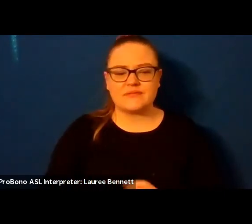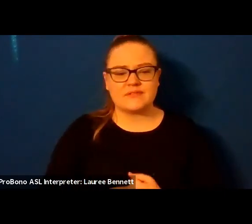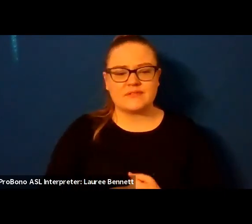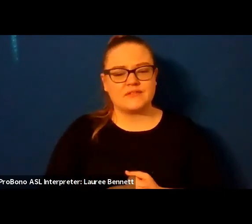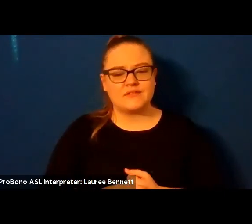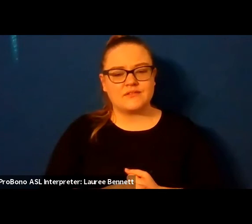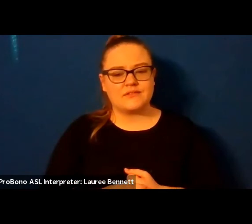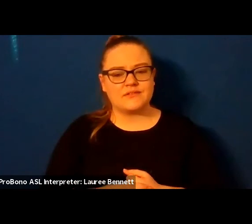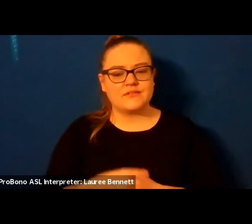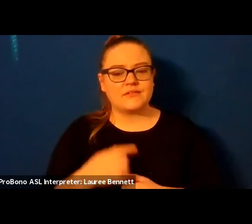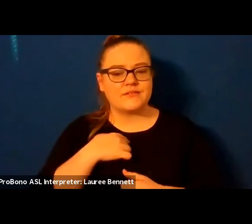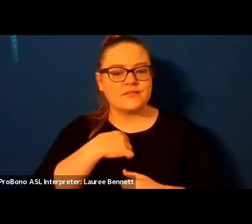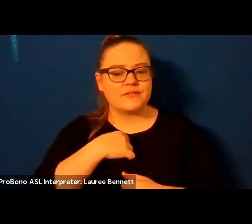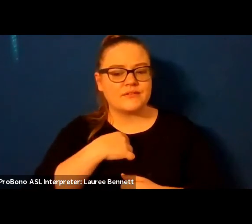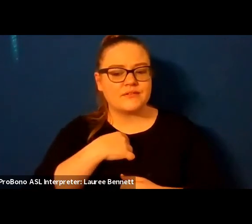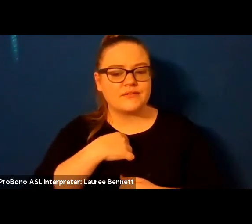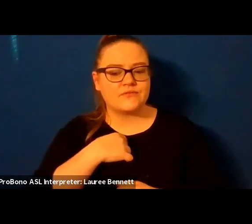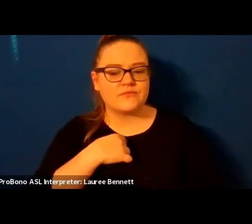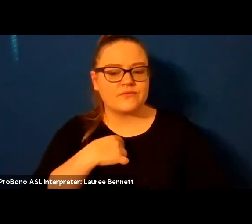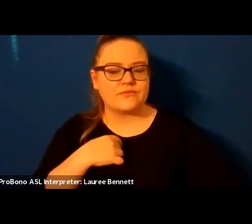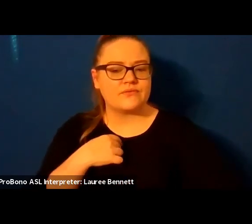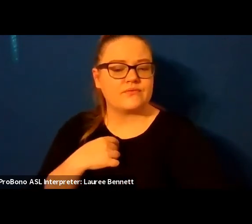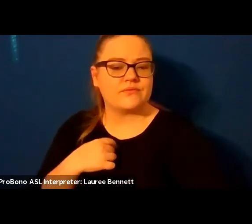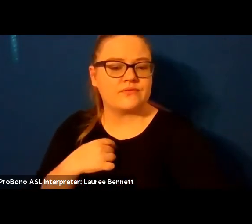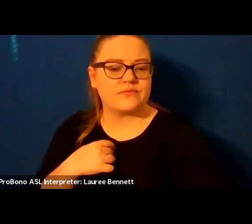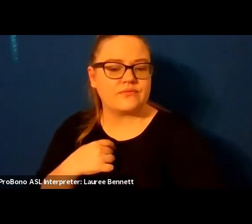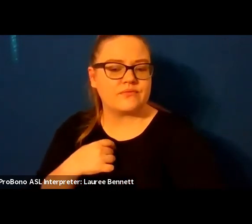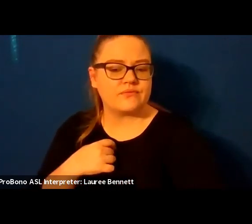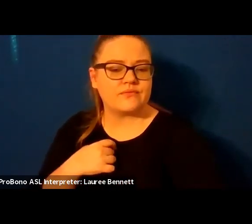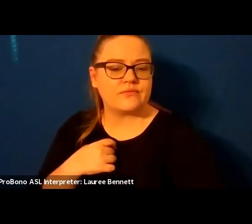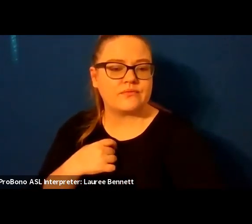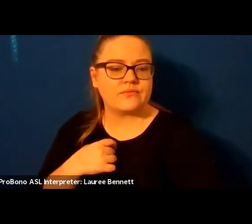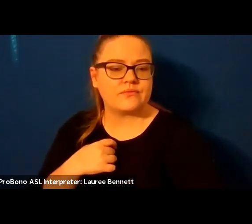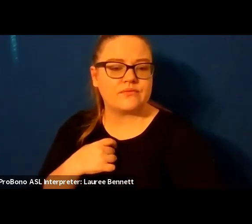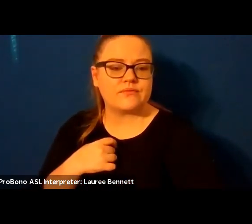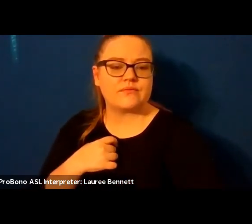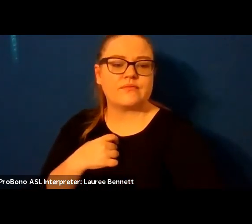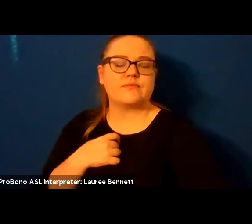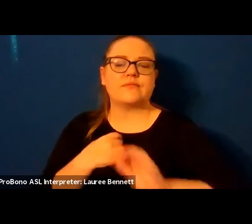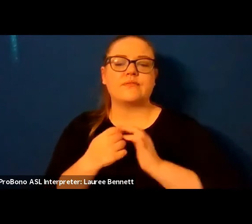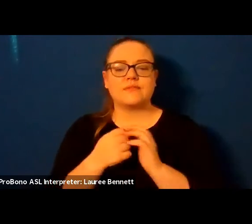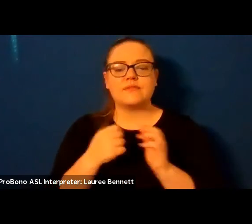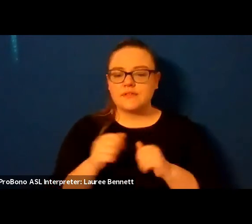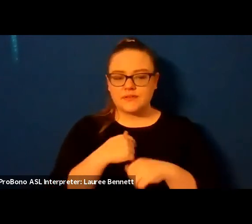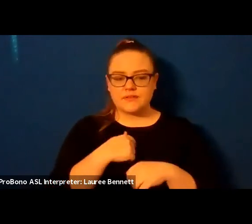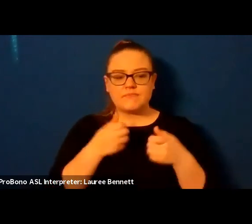viable with meaning like honey clotting in syringes